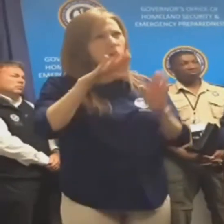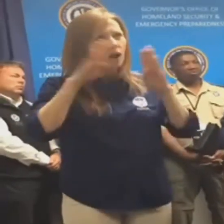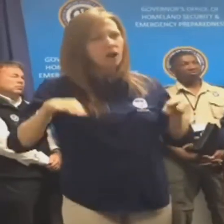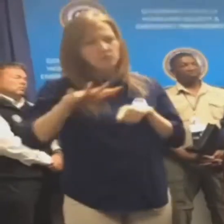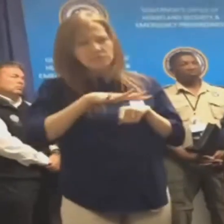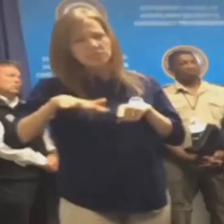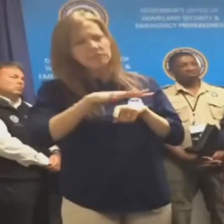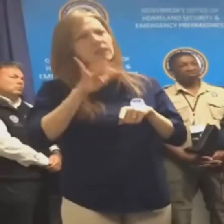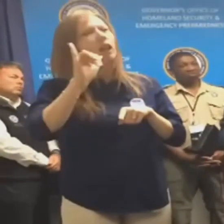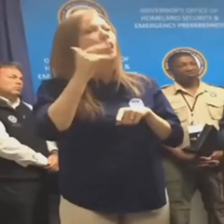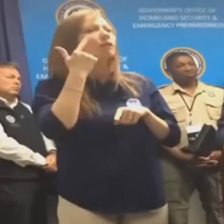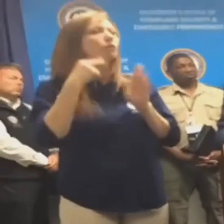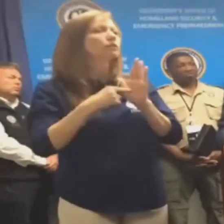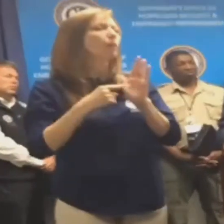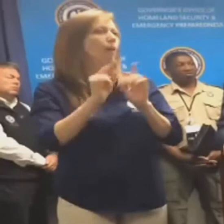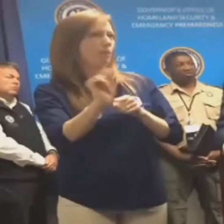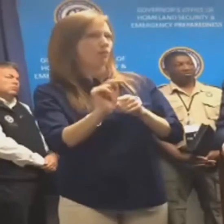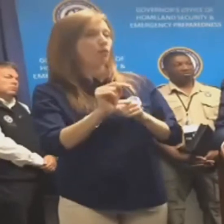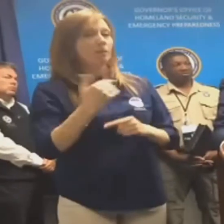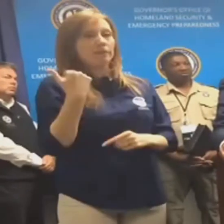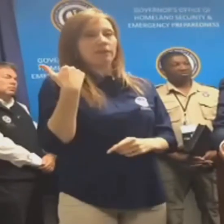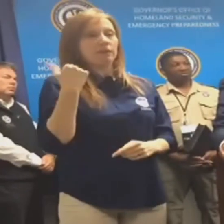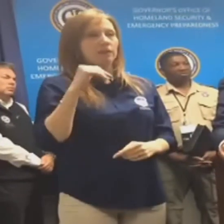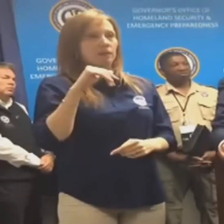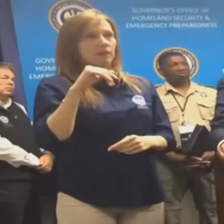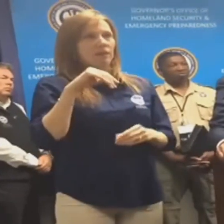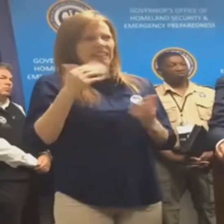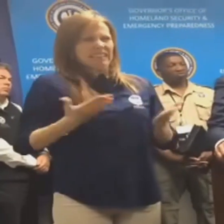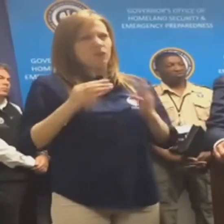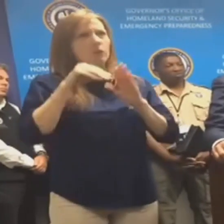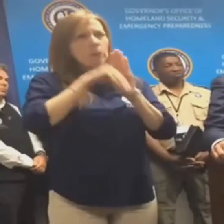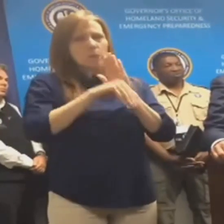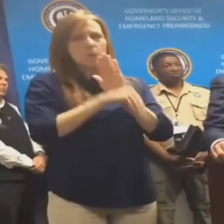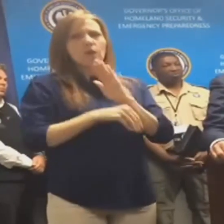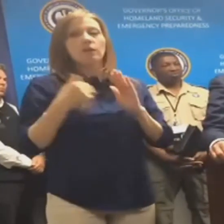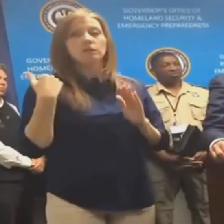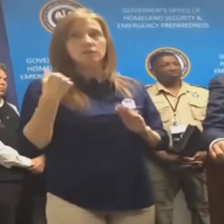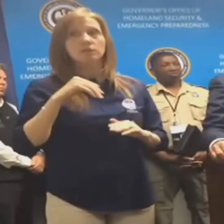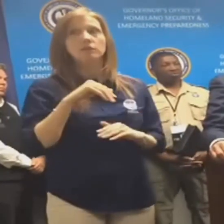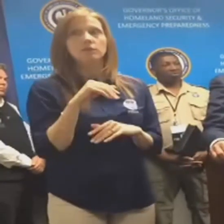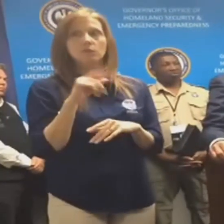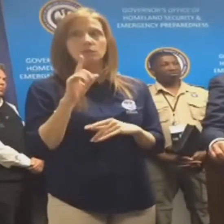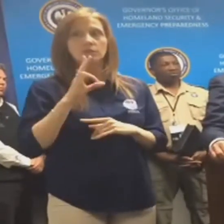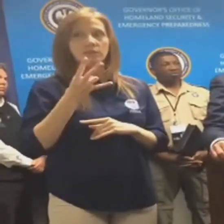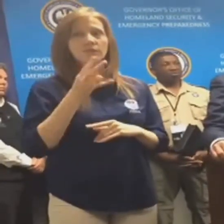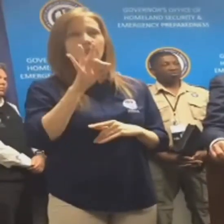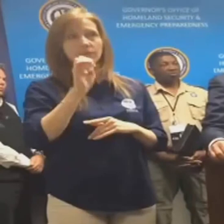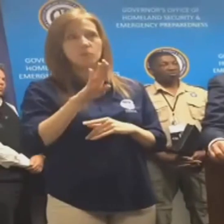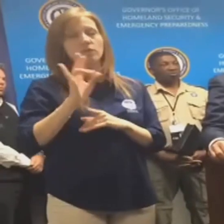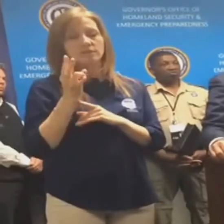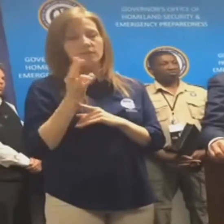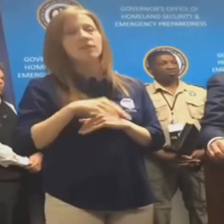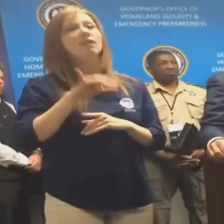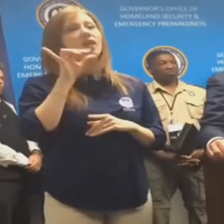interior room, and again, hopefully a bathroom. I can tell you from experience on February the 7th, with the strongest tornado ever